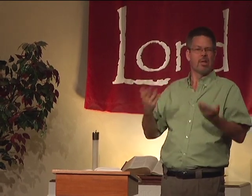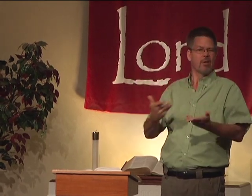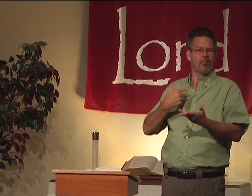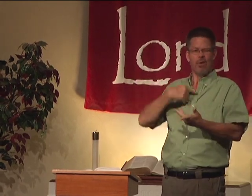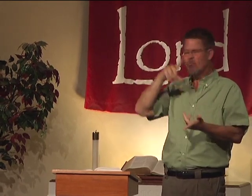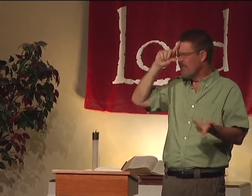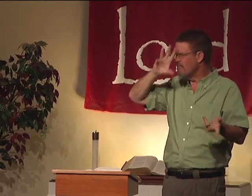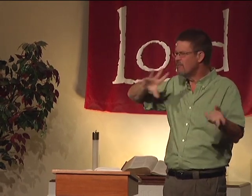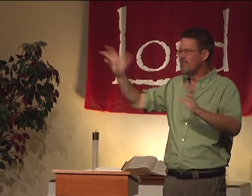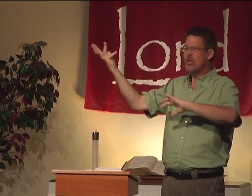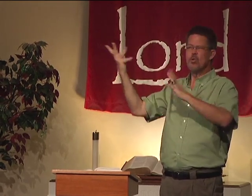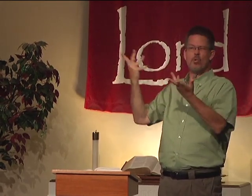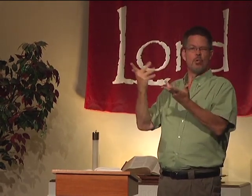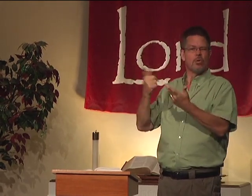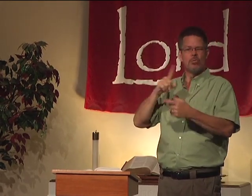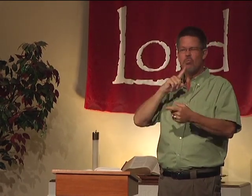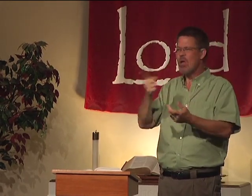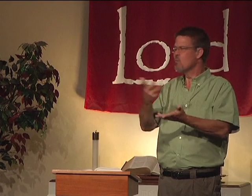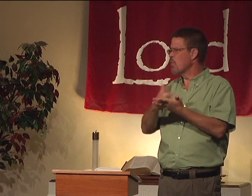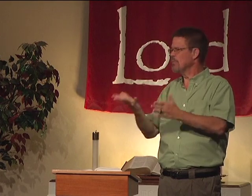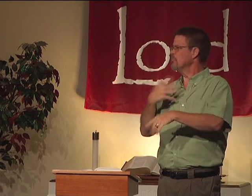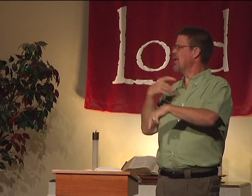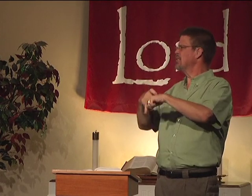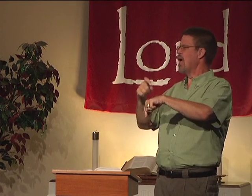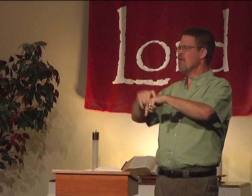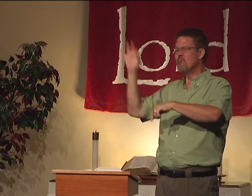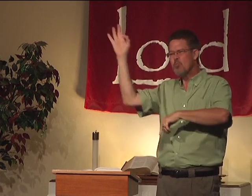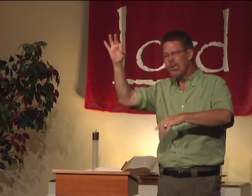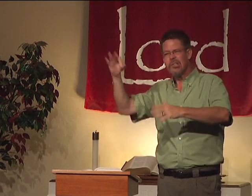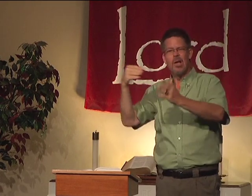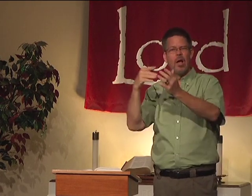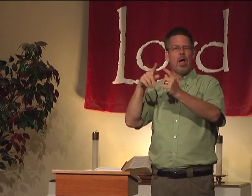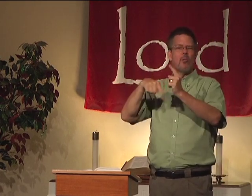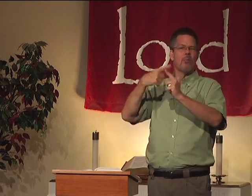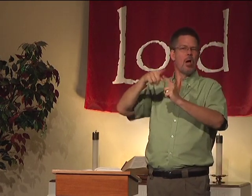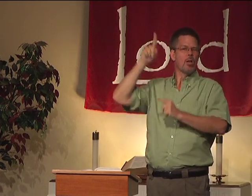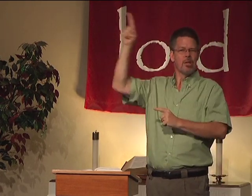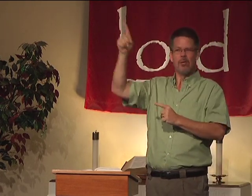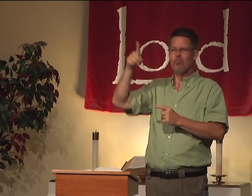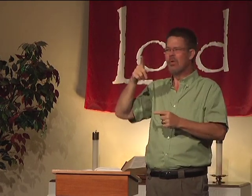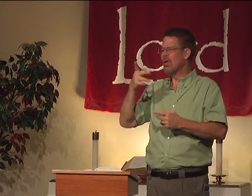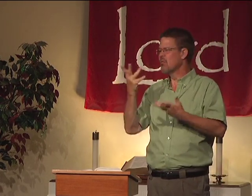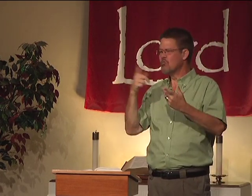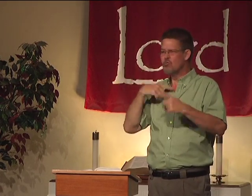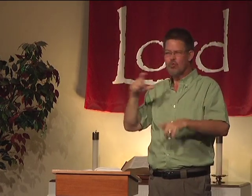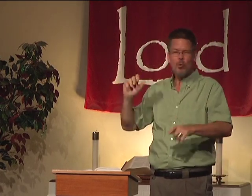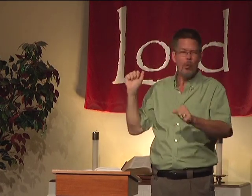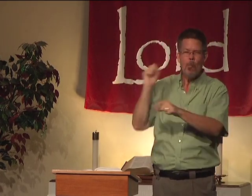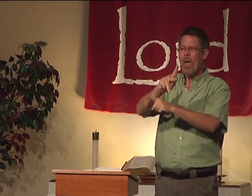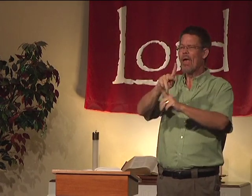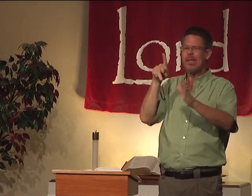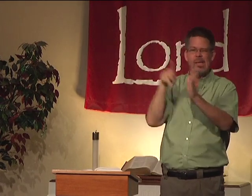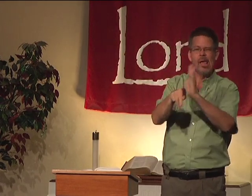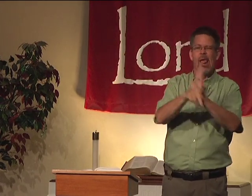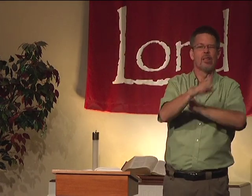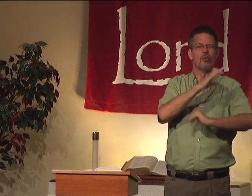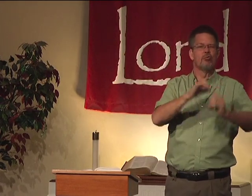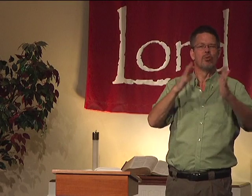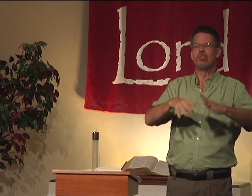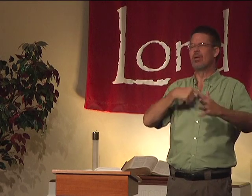God put me in here, I'm so confused with this whole situation, it's a waste of my time, this preaching about him. I should just go back to